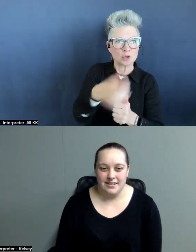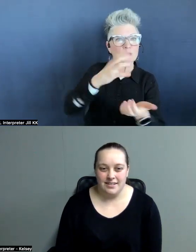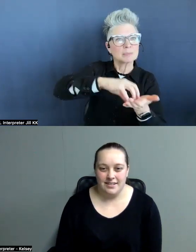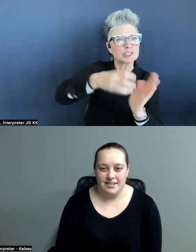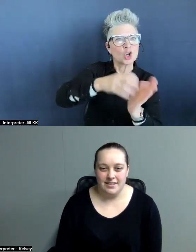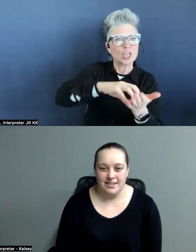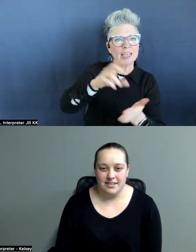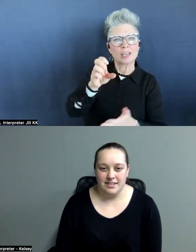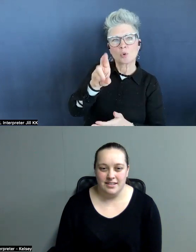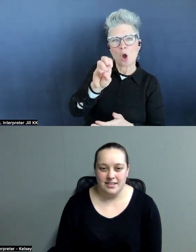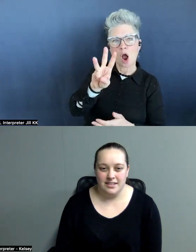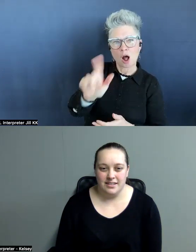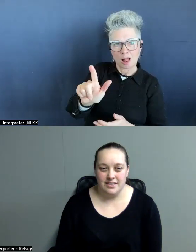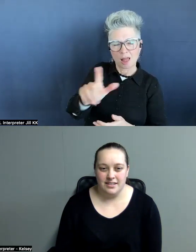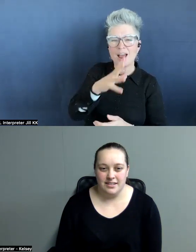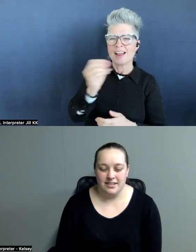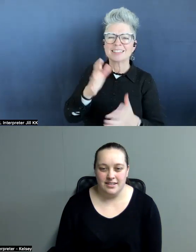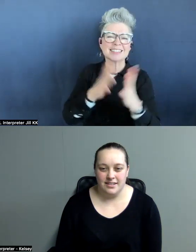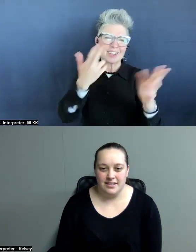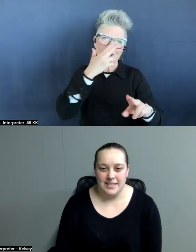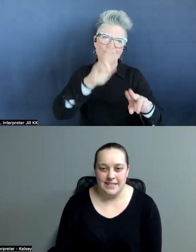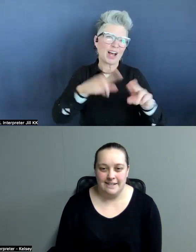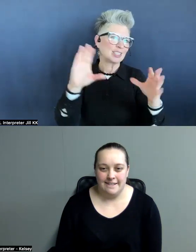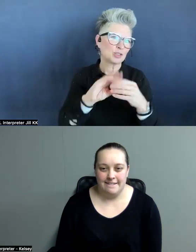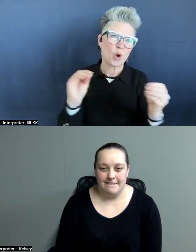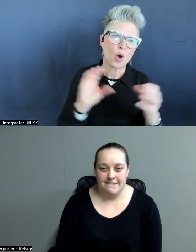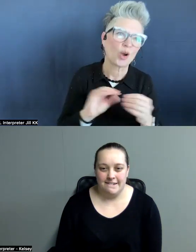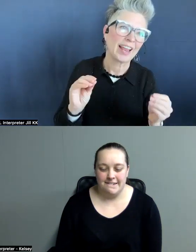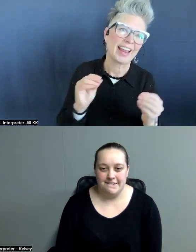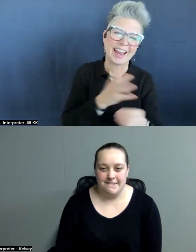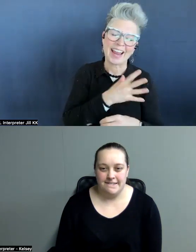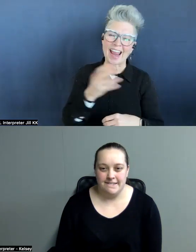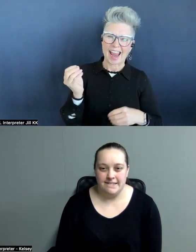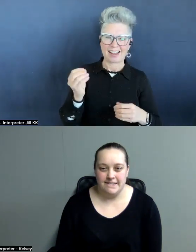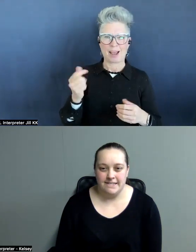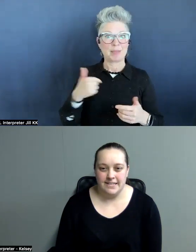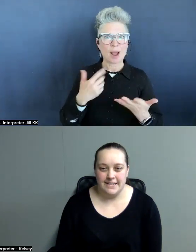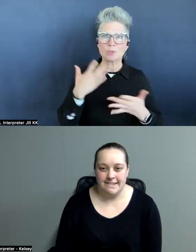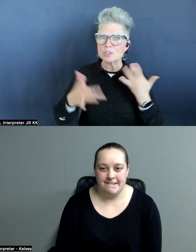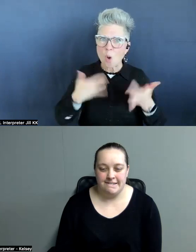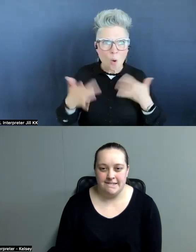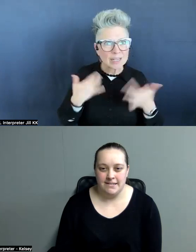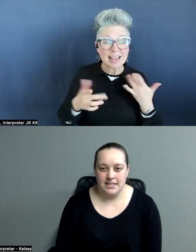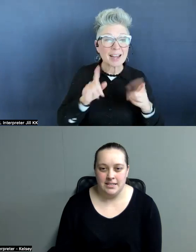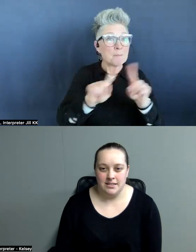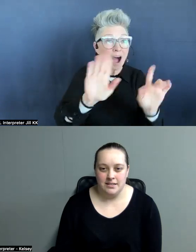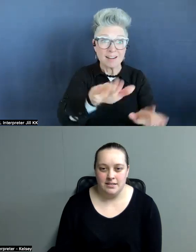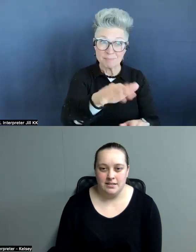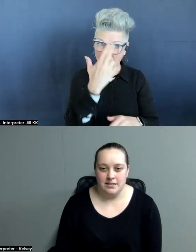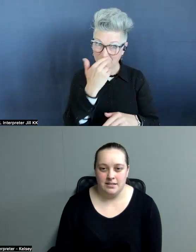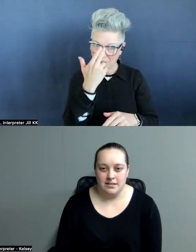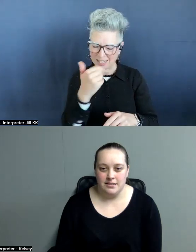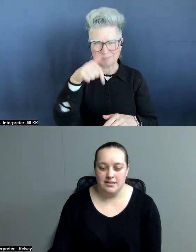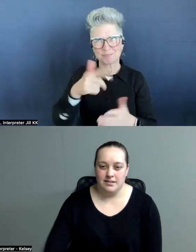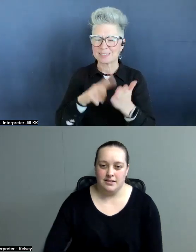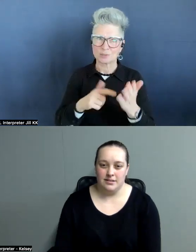and, um, such a fun story. And, um, I mean, I was so excited, but here's the funny thing. And this is what I love